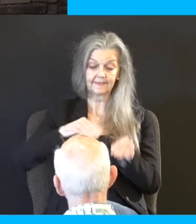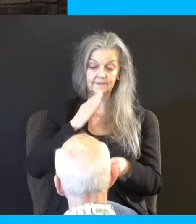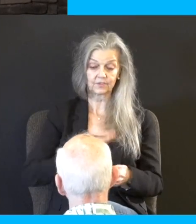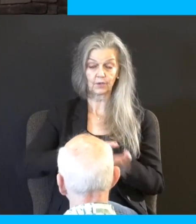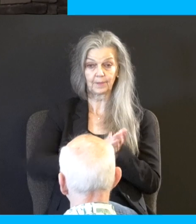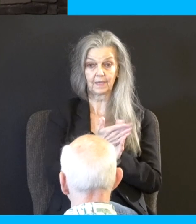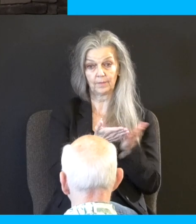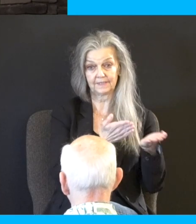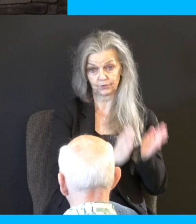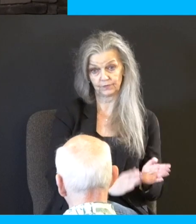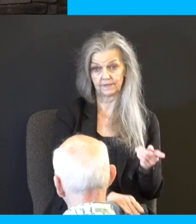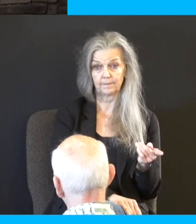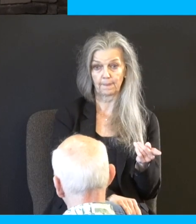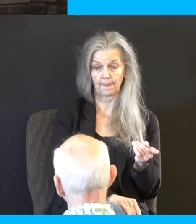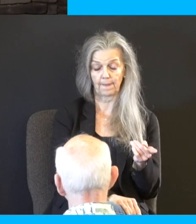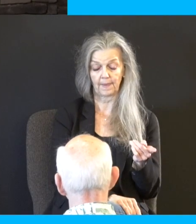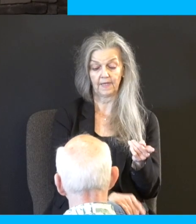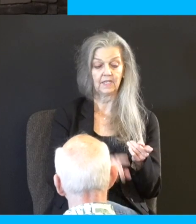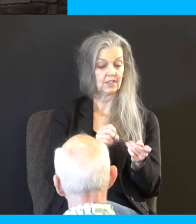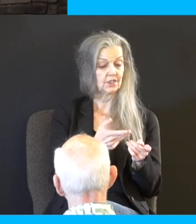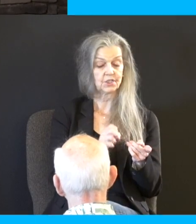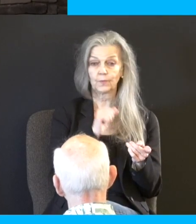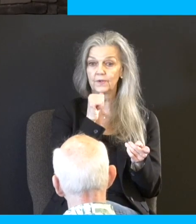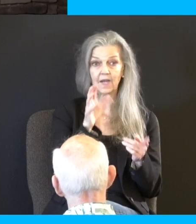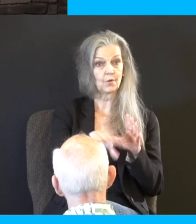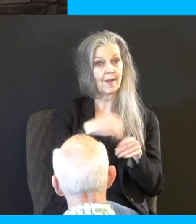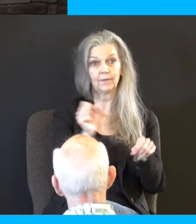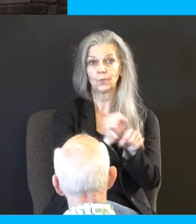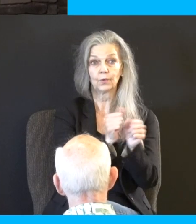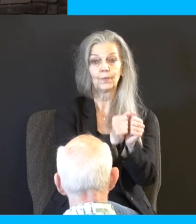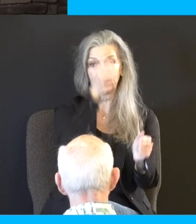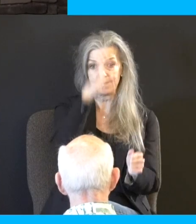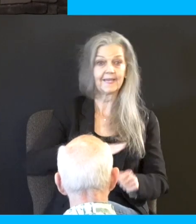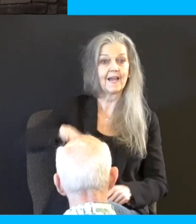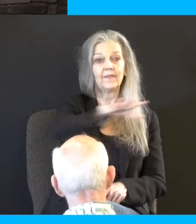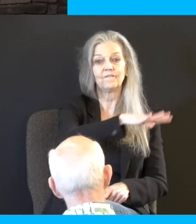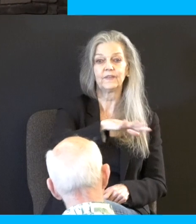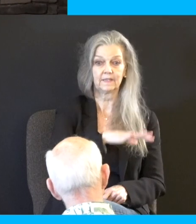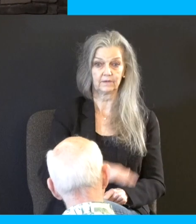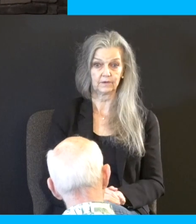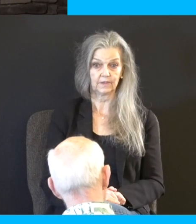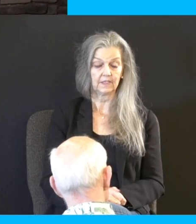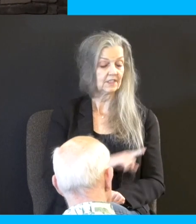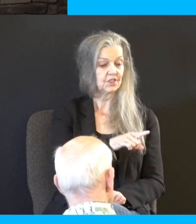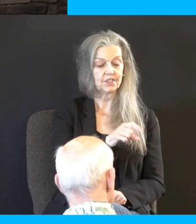a handmaiden, she shall not go out as the menservants do. So you can't give her the labor of a man as a woman.